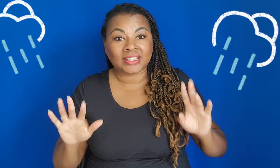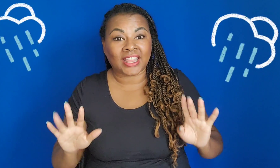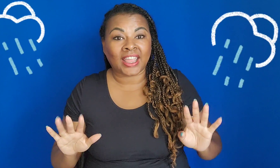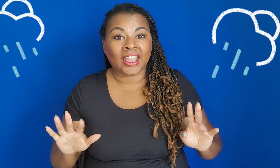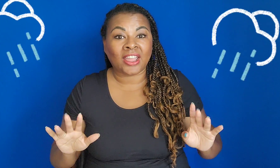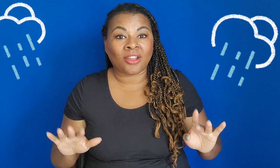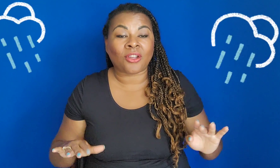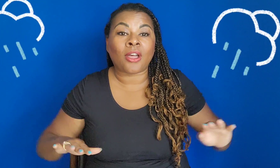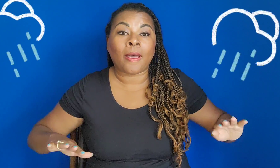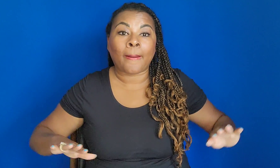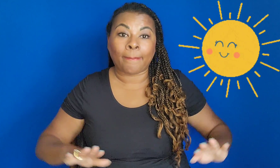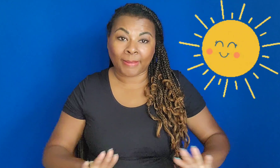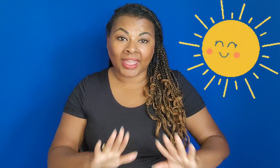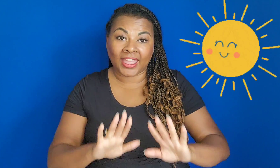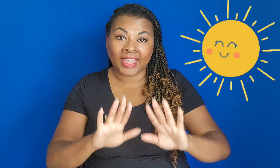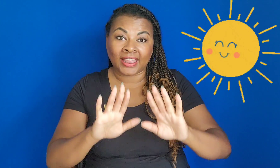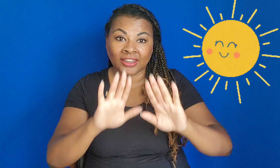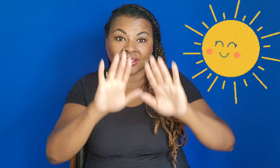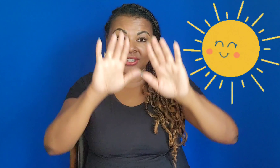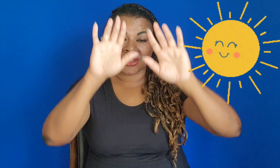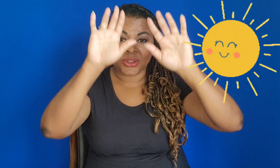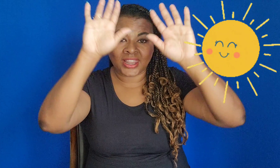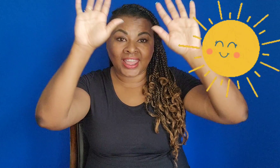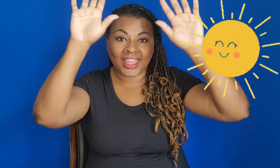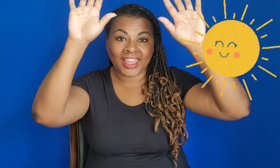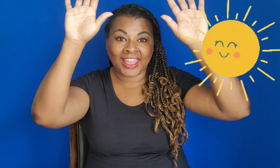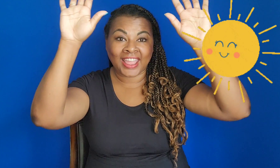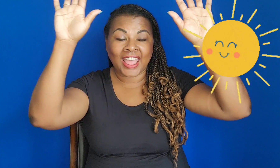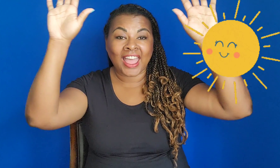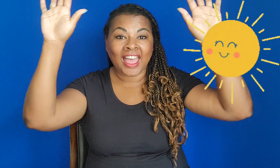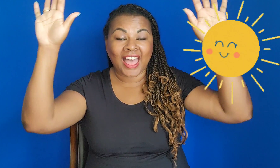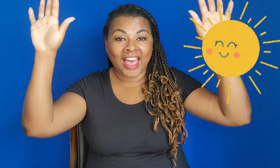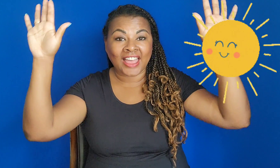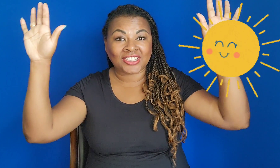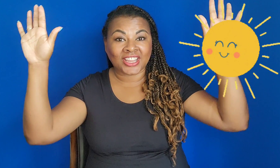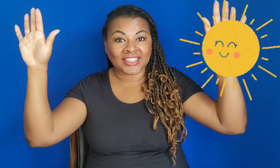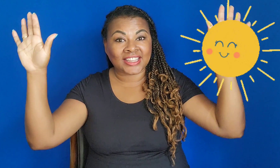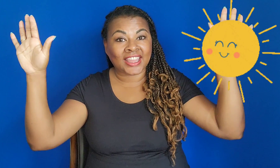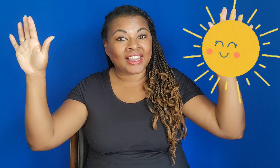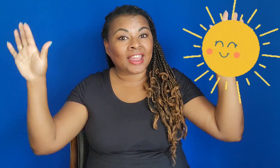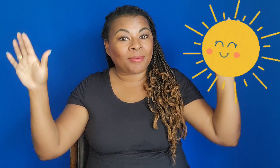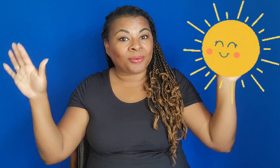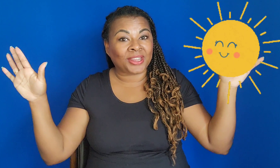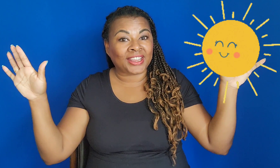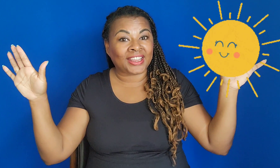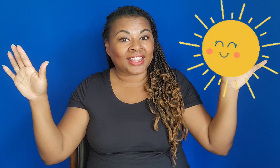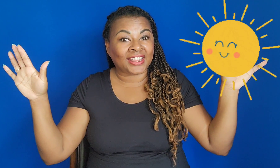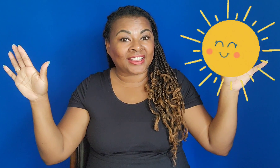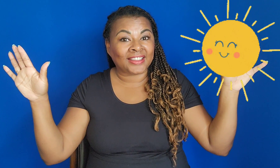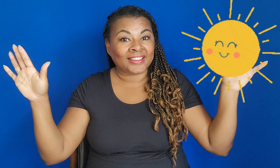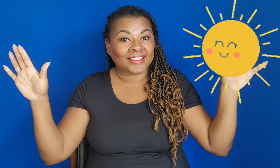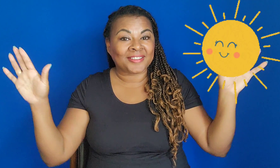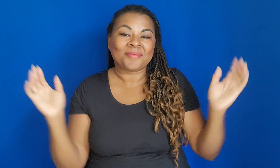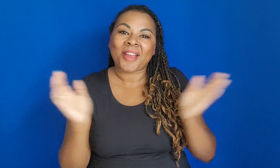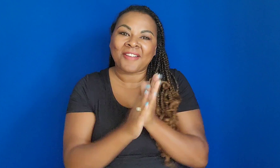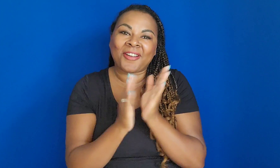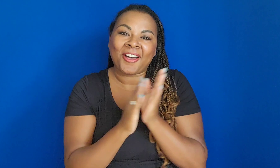terre mais le soleil a chassé la pluie bravo